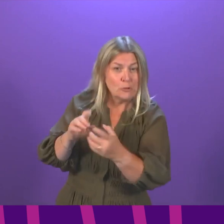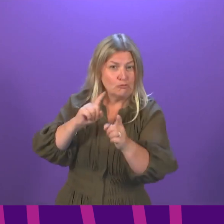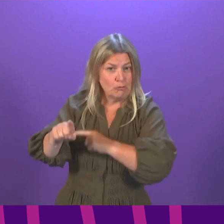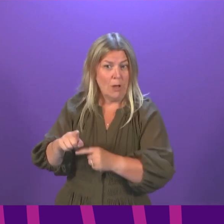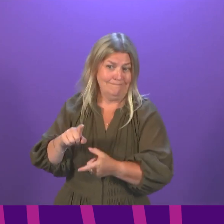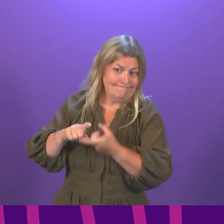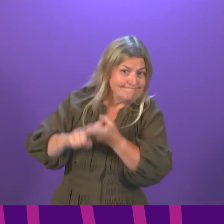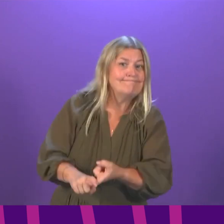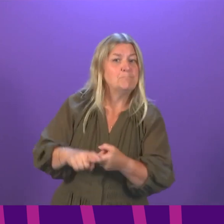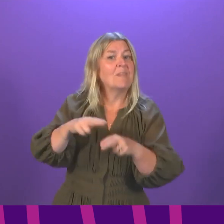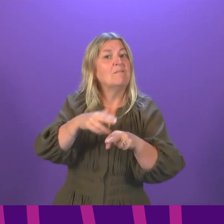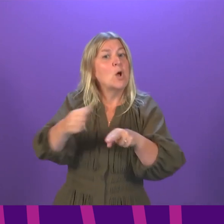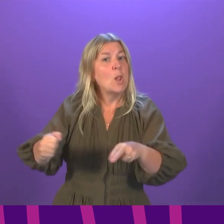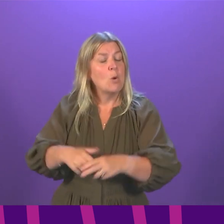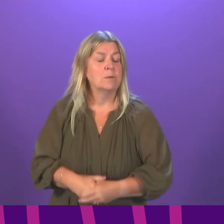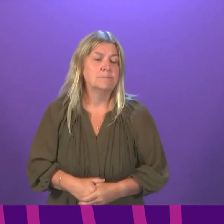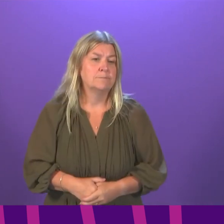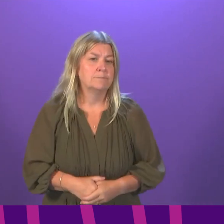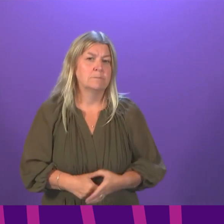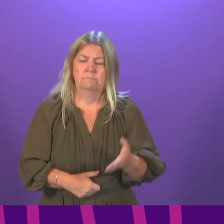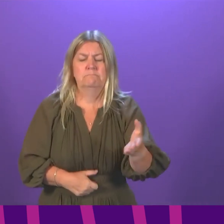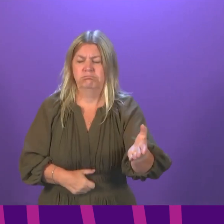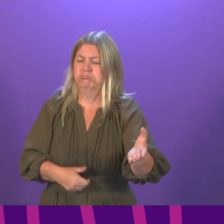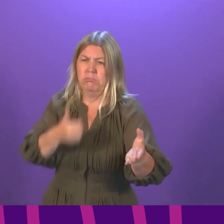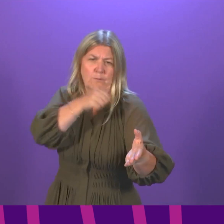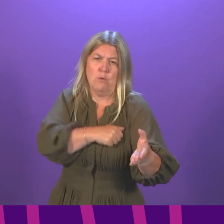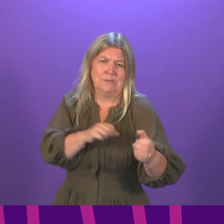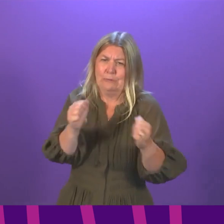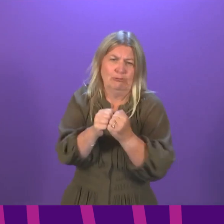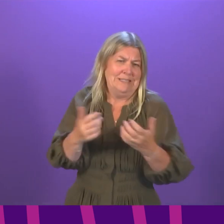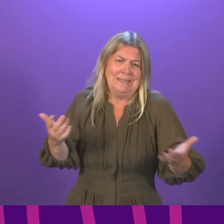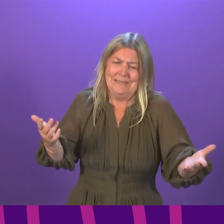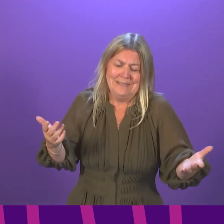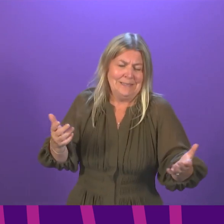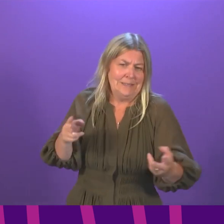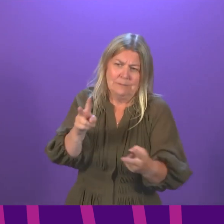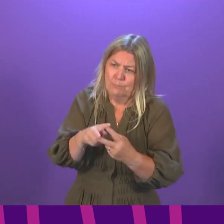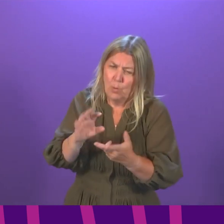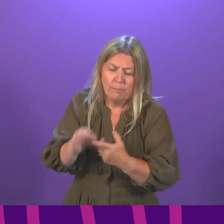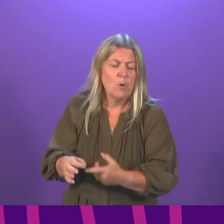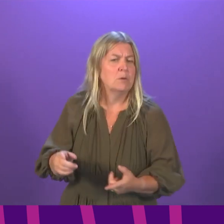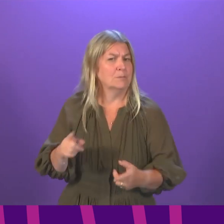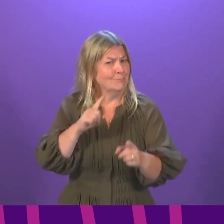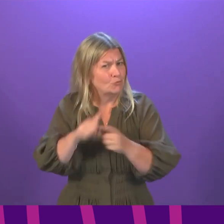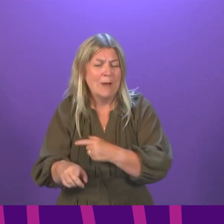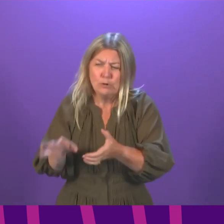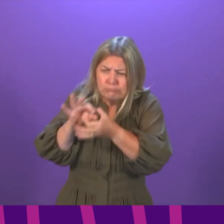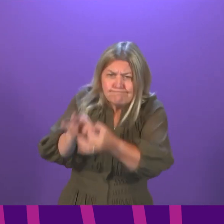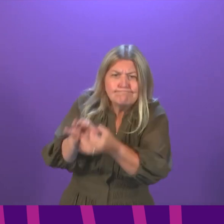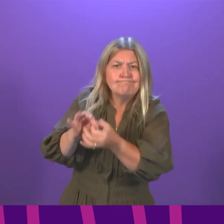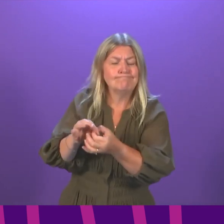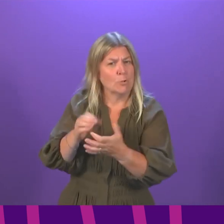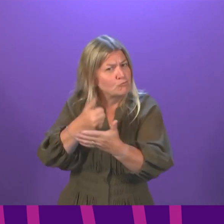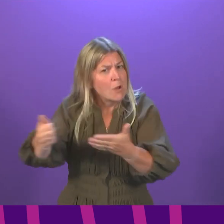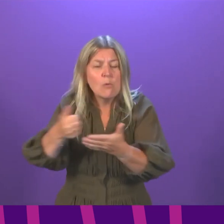Rona Minister. Rona very much agree with Rona Mackay on both of these points. We continue to engage on a regular